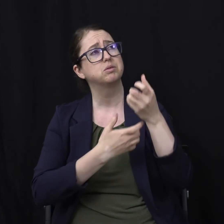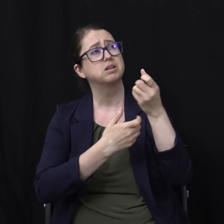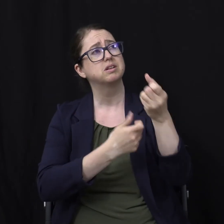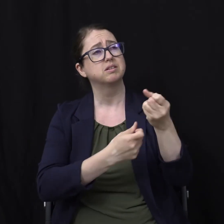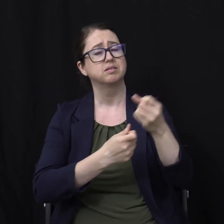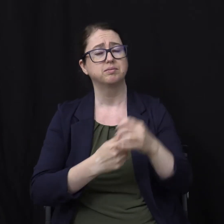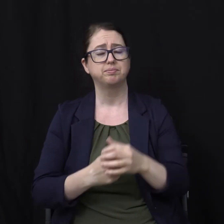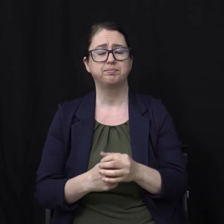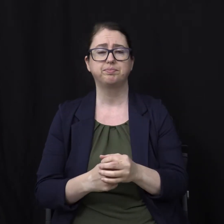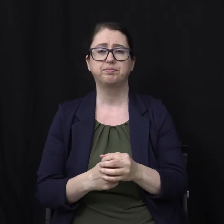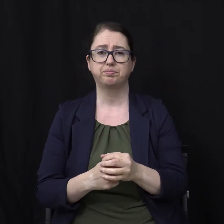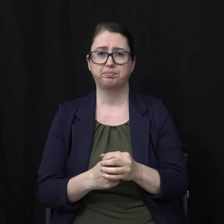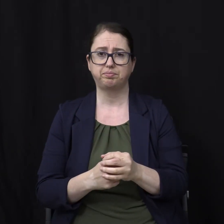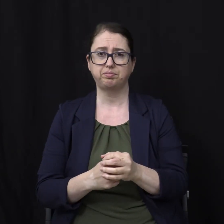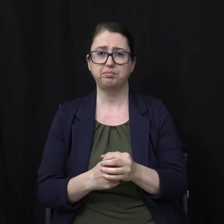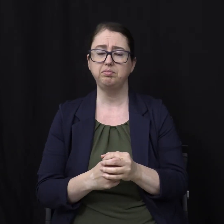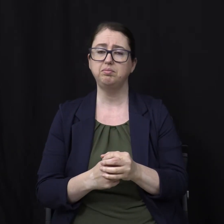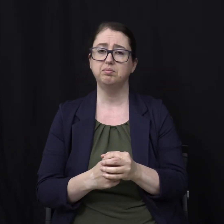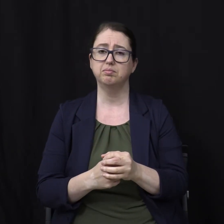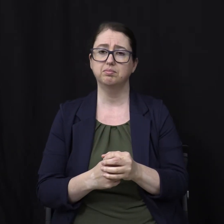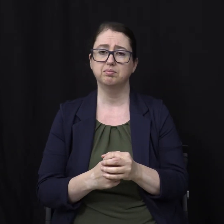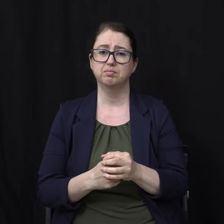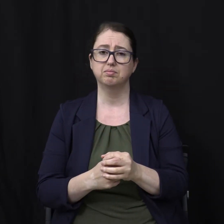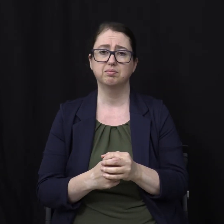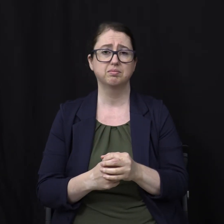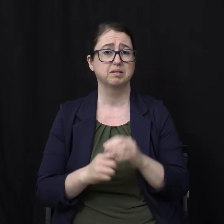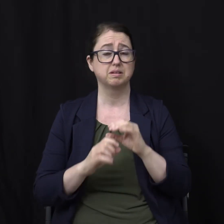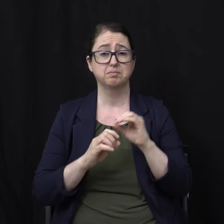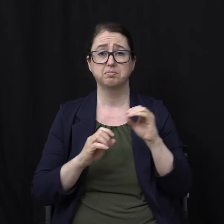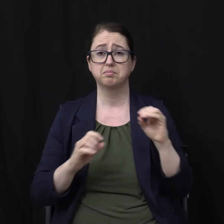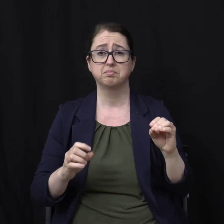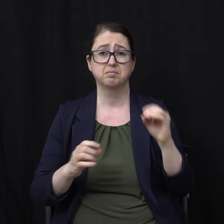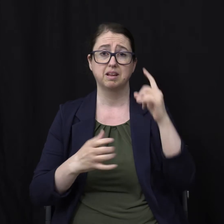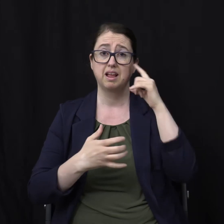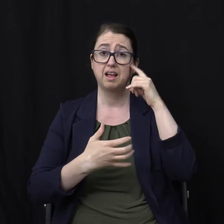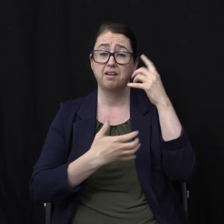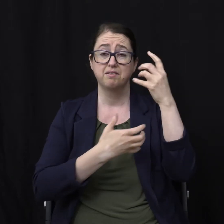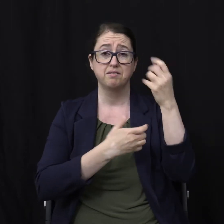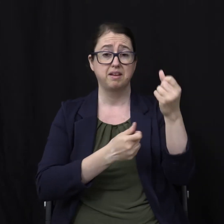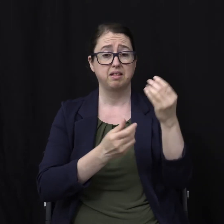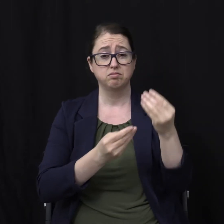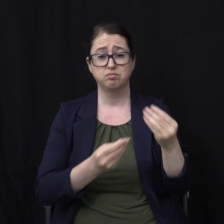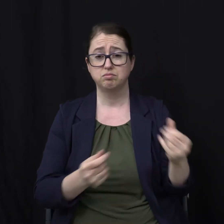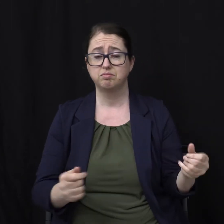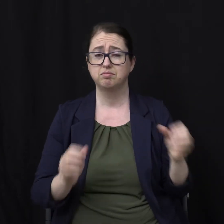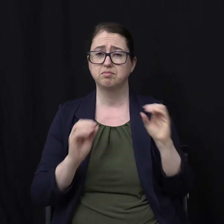That I lose not faith's sweet consolation